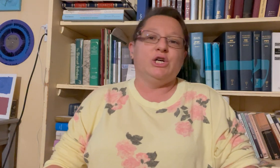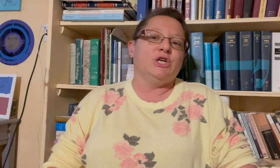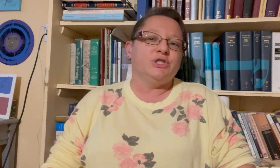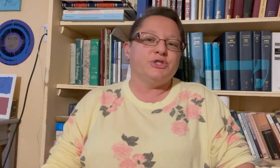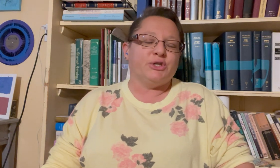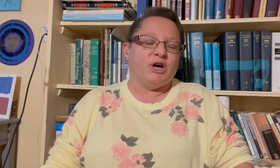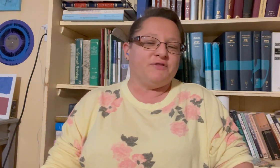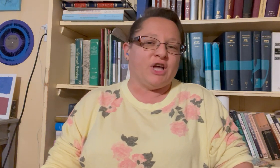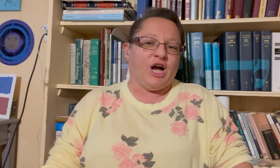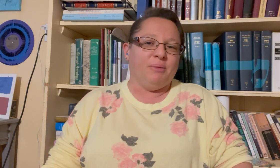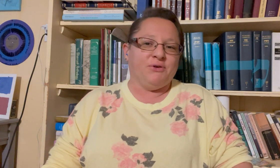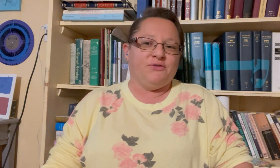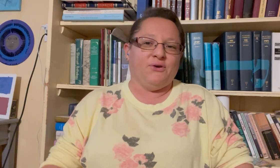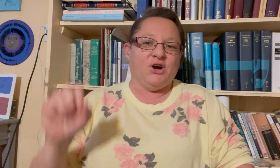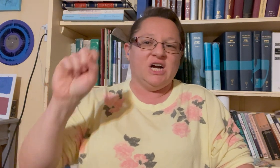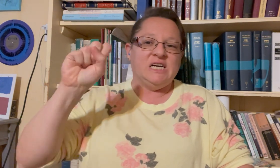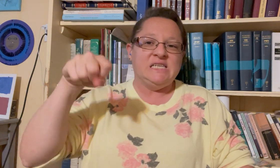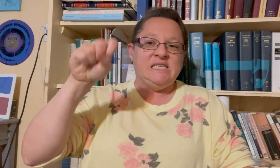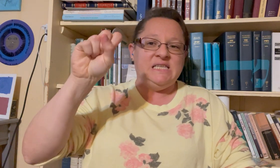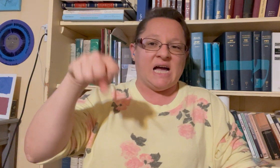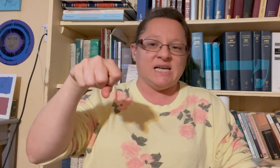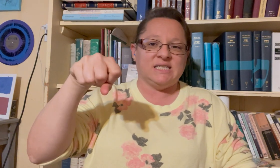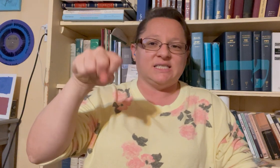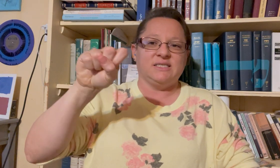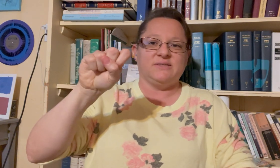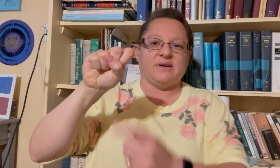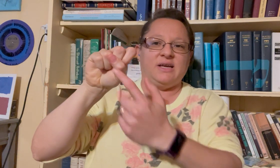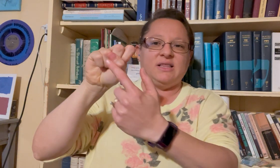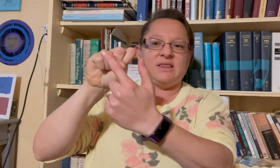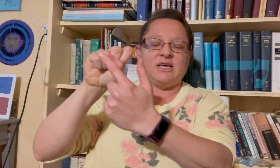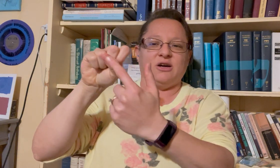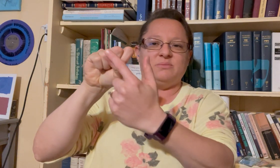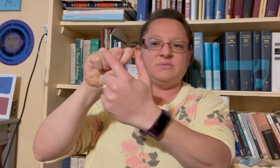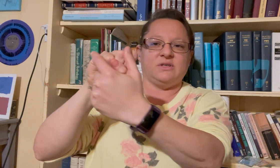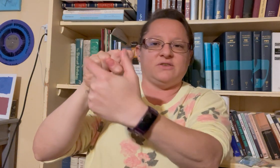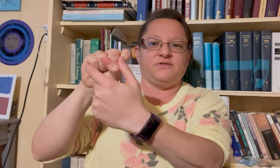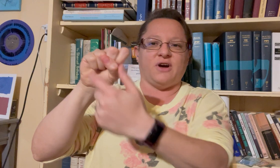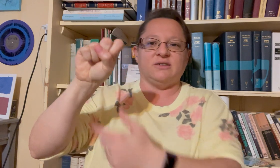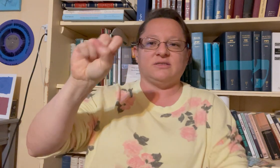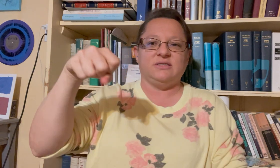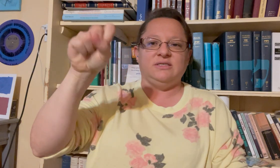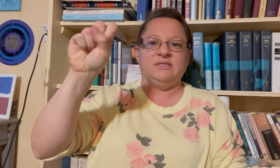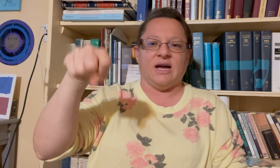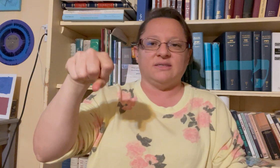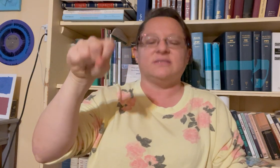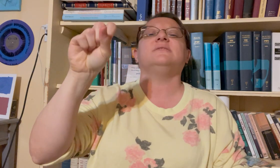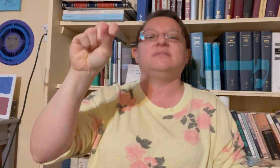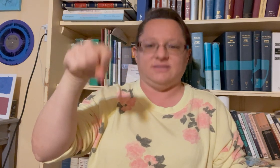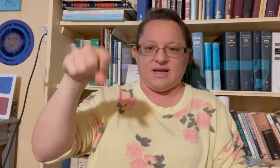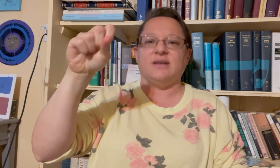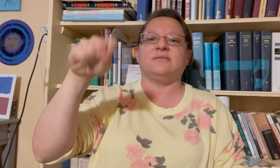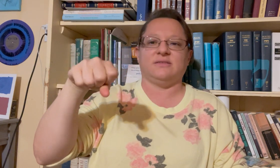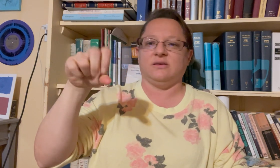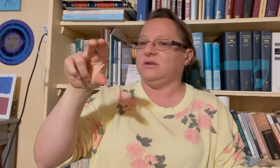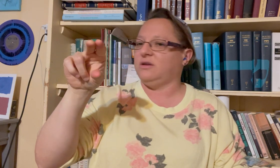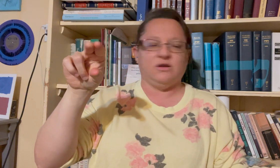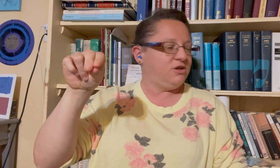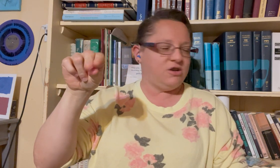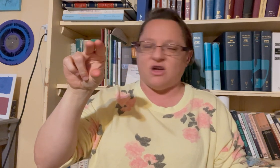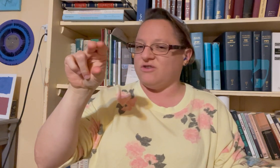So I've taught before, yes, right, the thumb in the front, yes, yes, no,